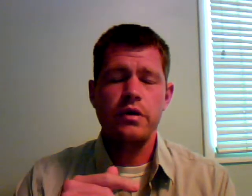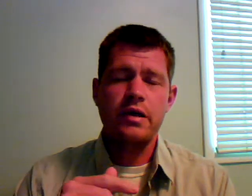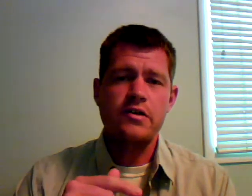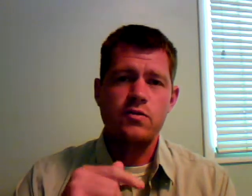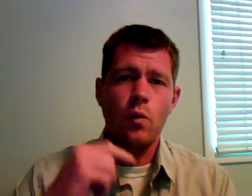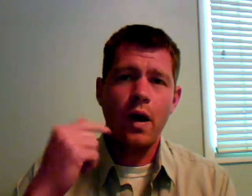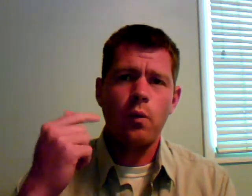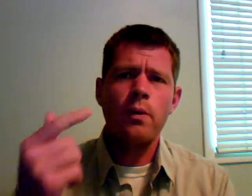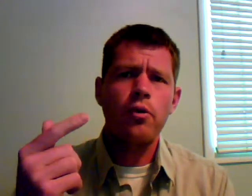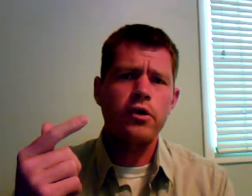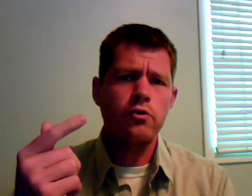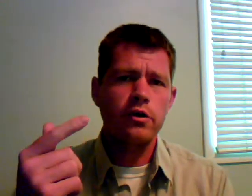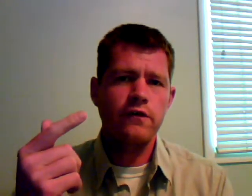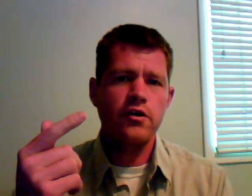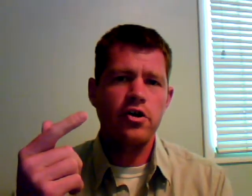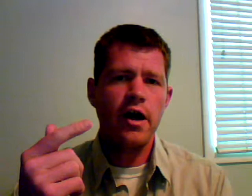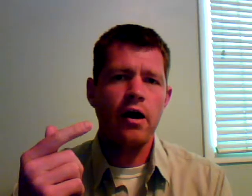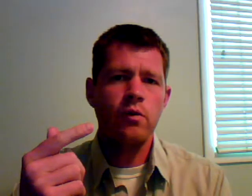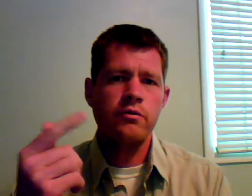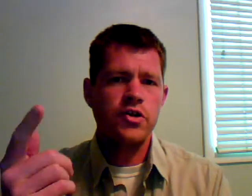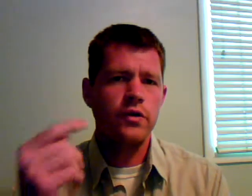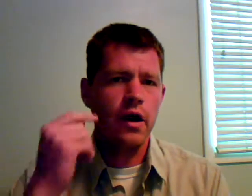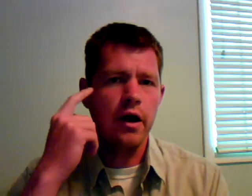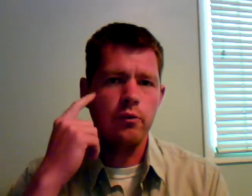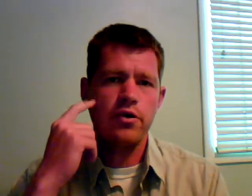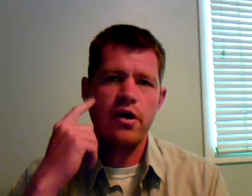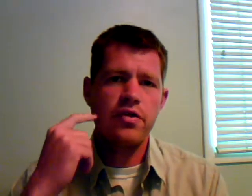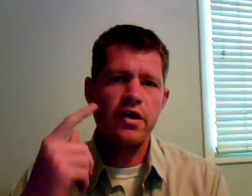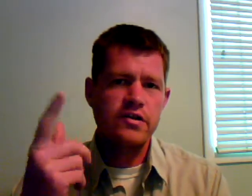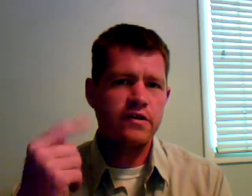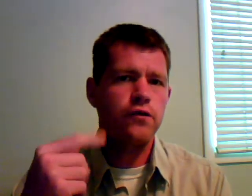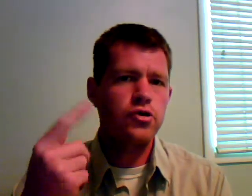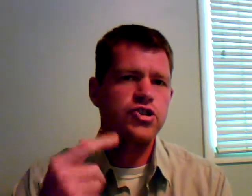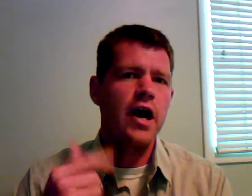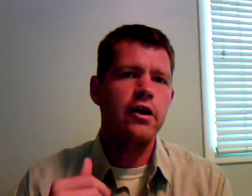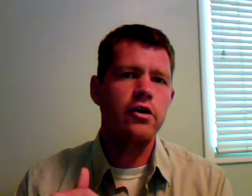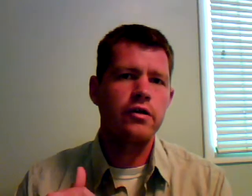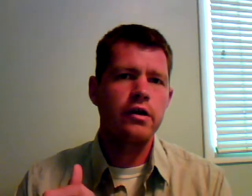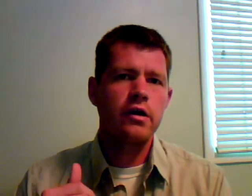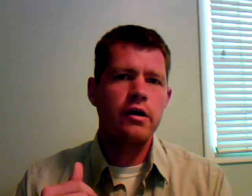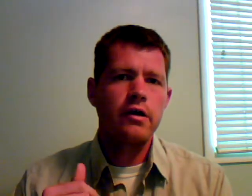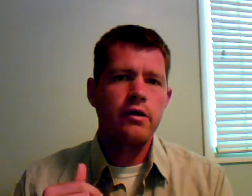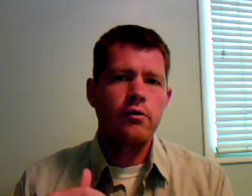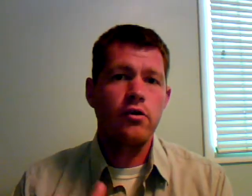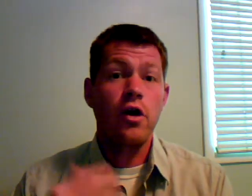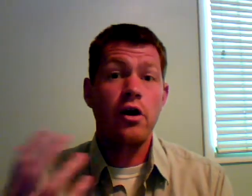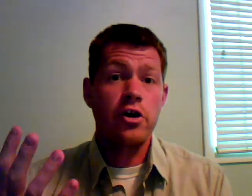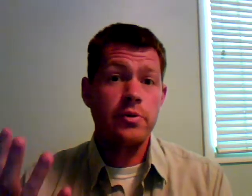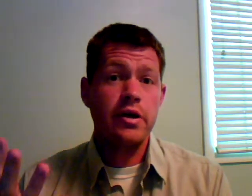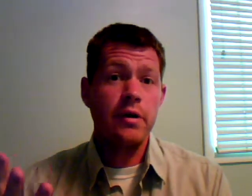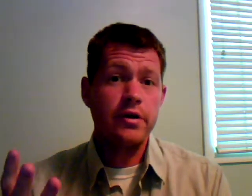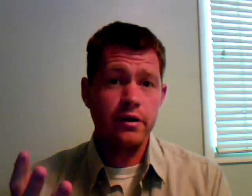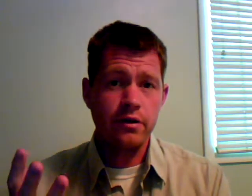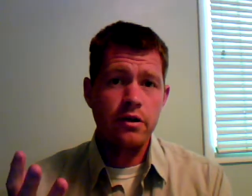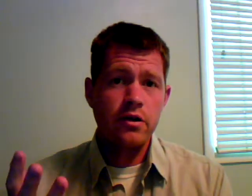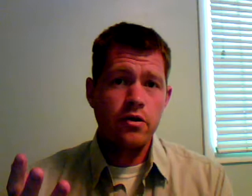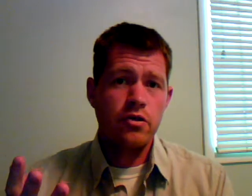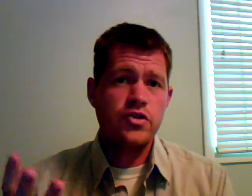week is at what point you really figured out what was going on. Were there any things that foreshadowed the lottery becoming the